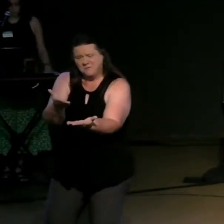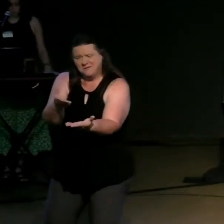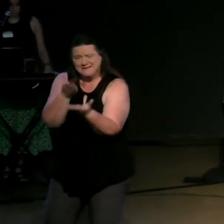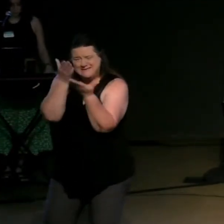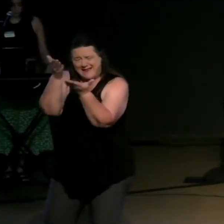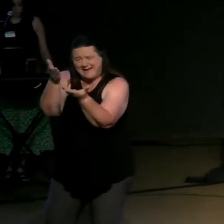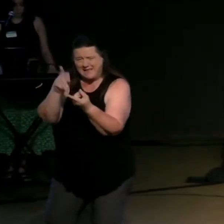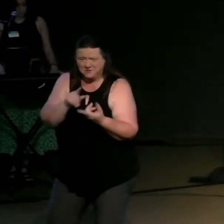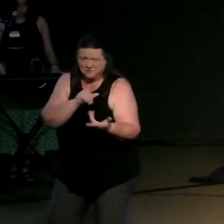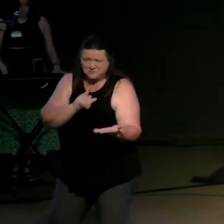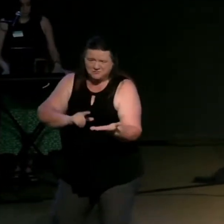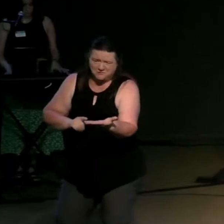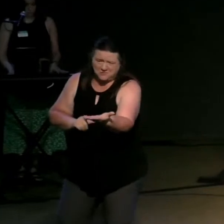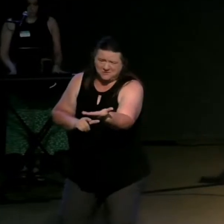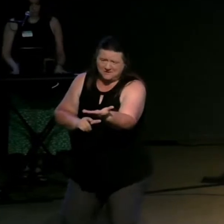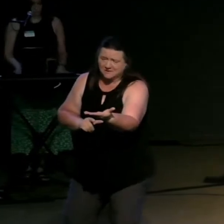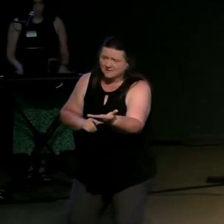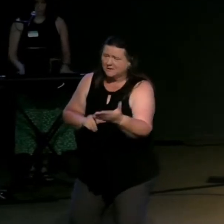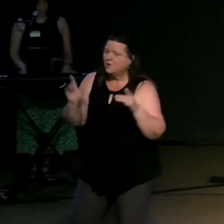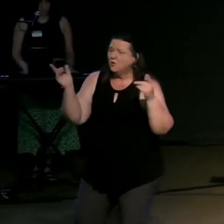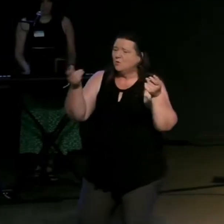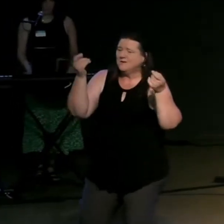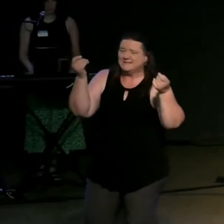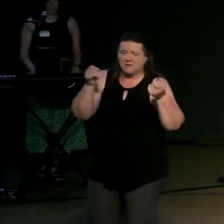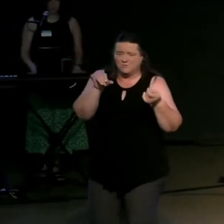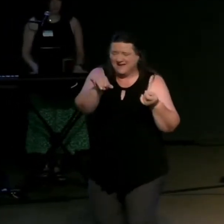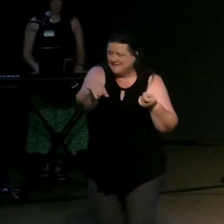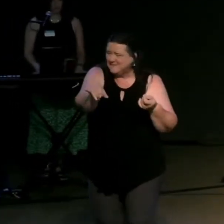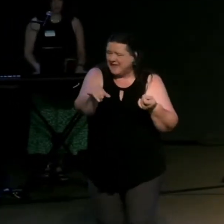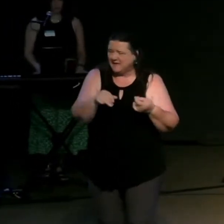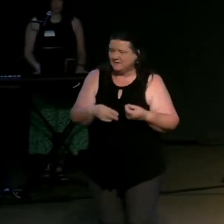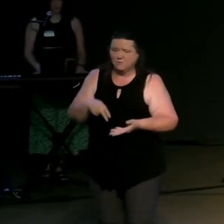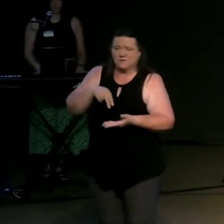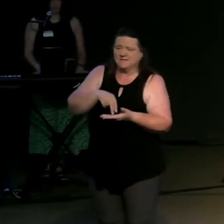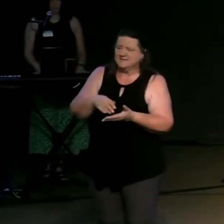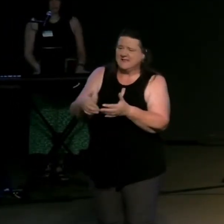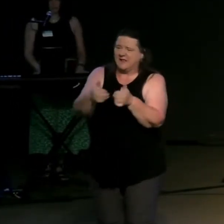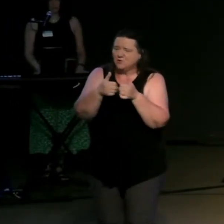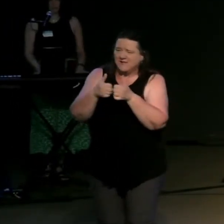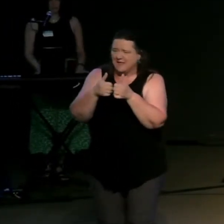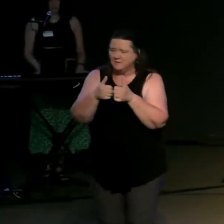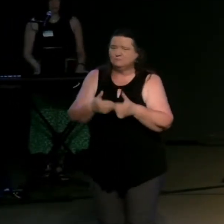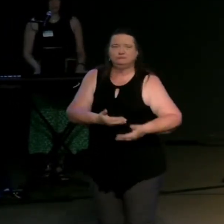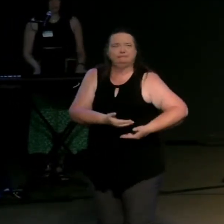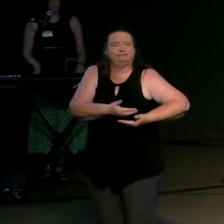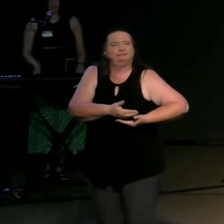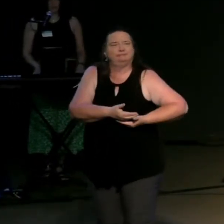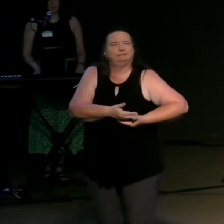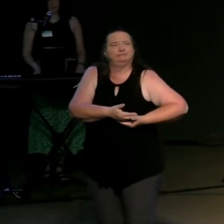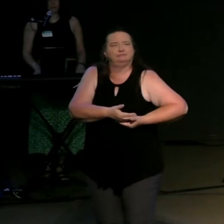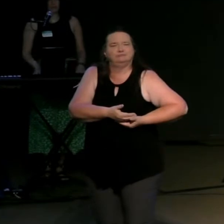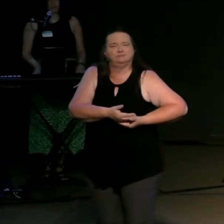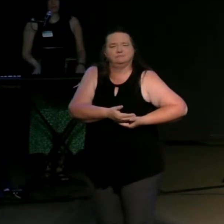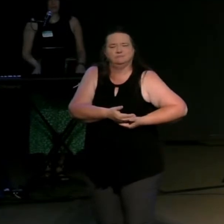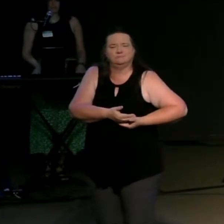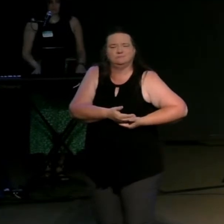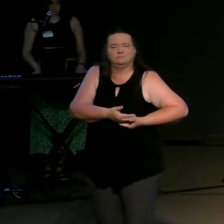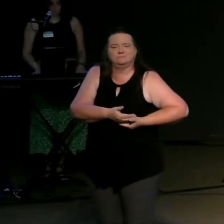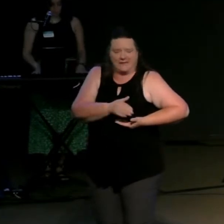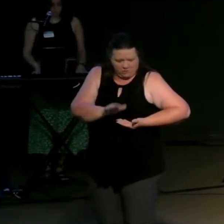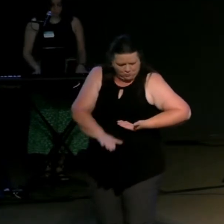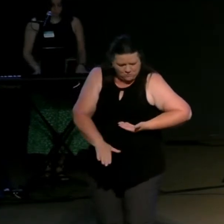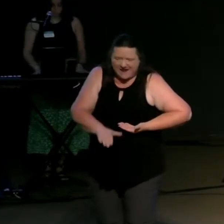lord we celebrate that and we'll stand with your child as you raise her up as god